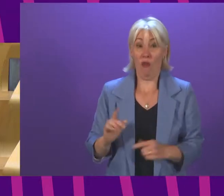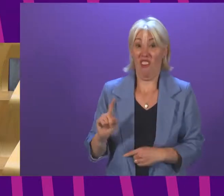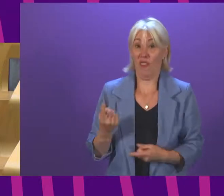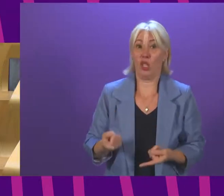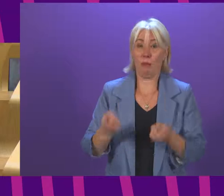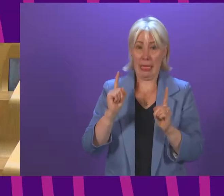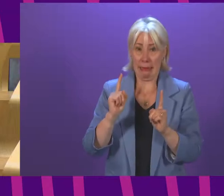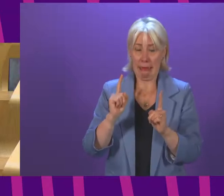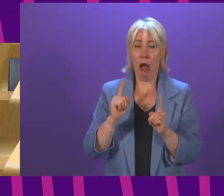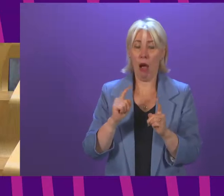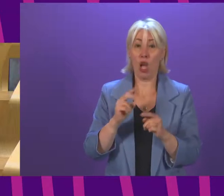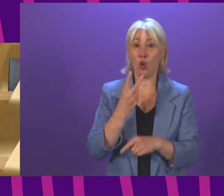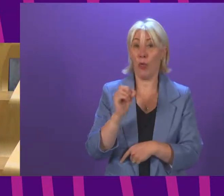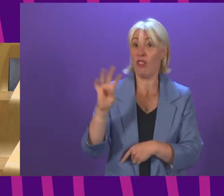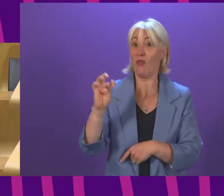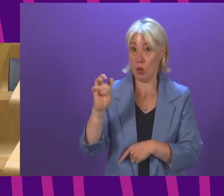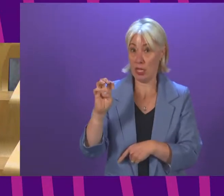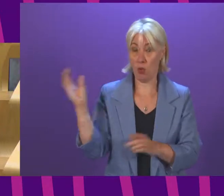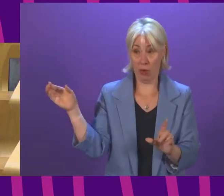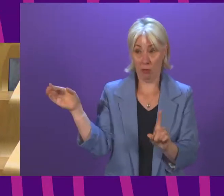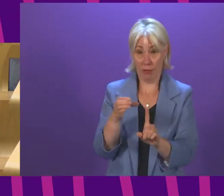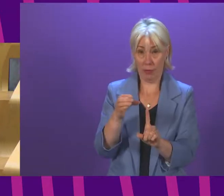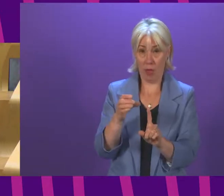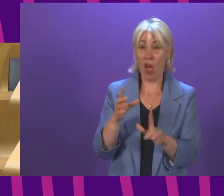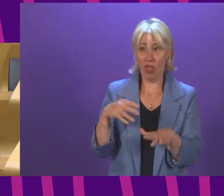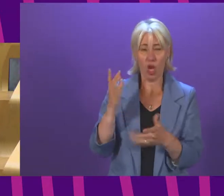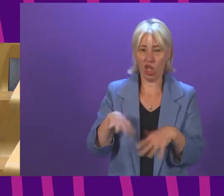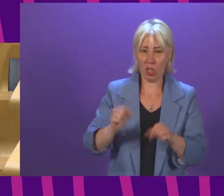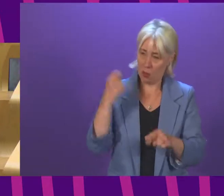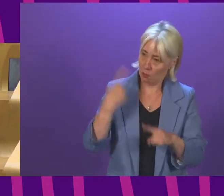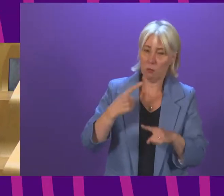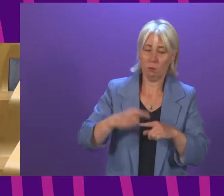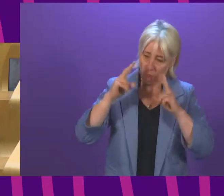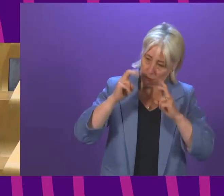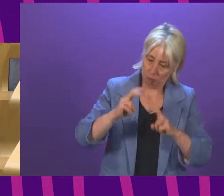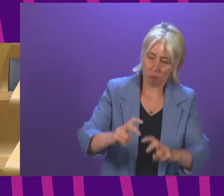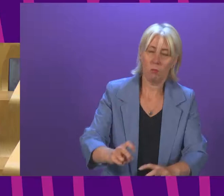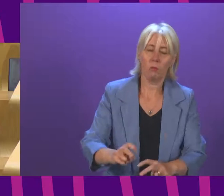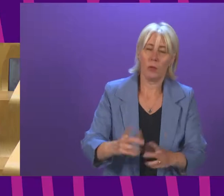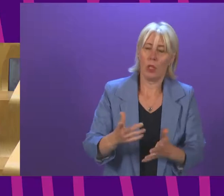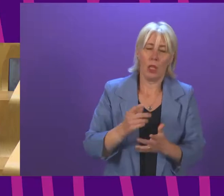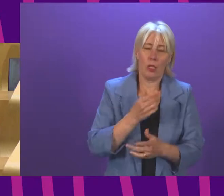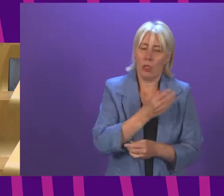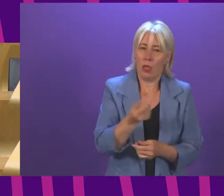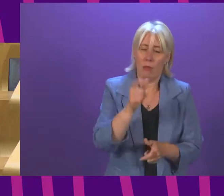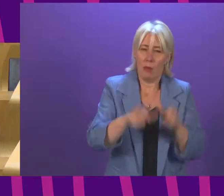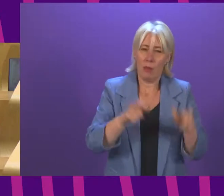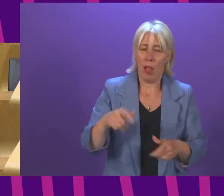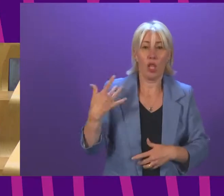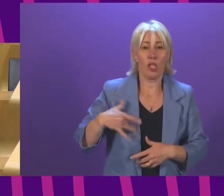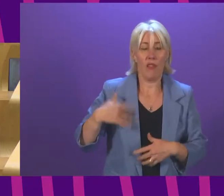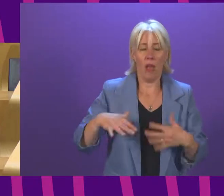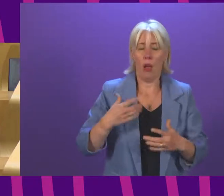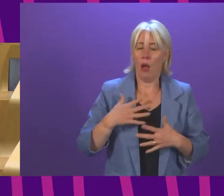office in 2014. We welcome the inquiry's ongoing work, which is addressing the harrowing suffering experienced by survivors.